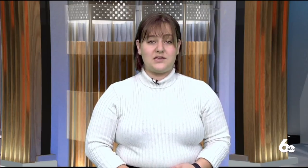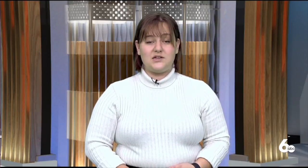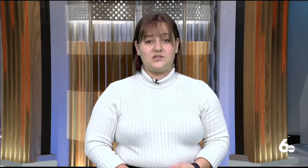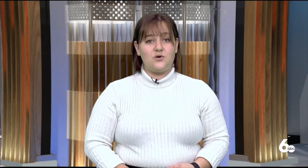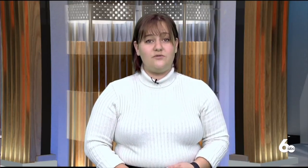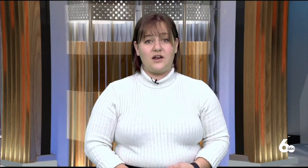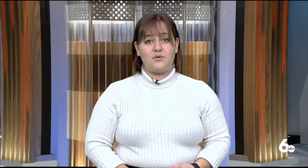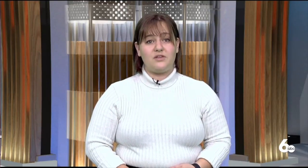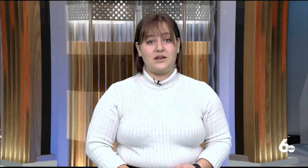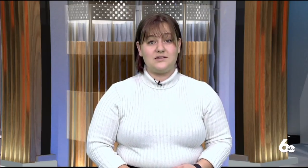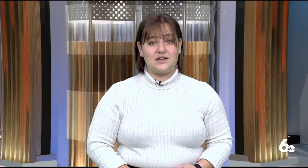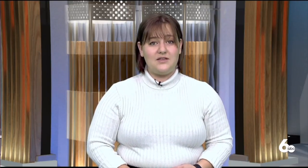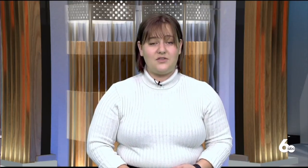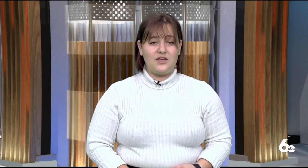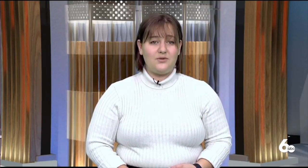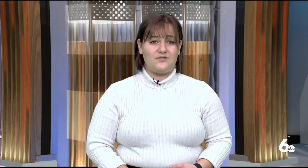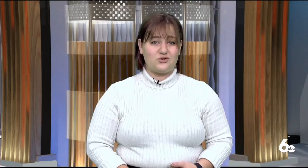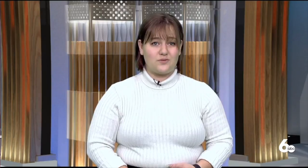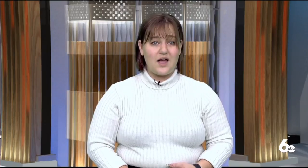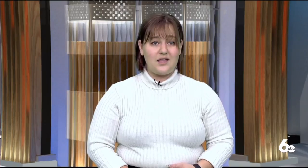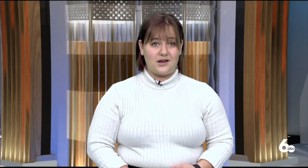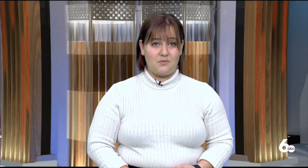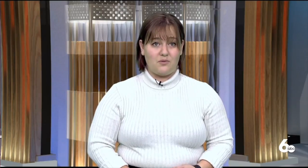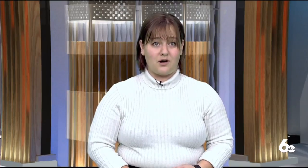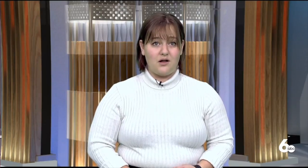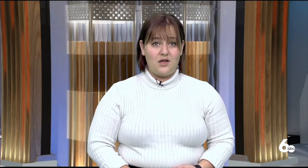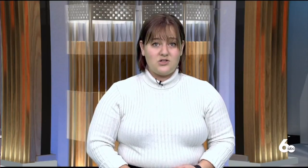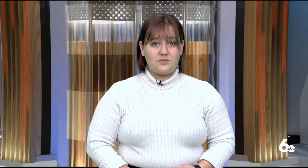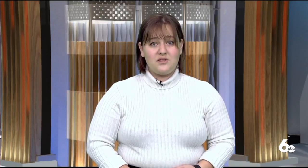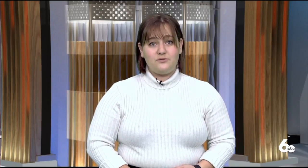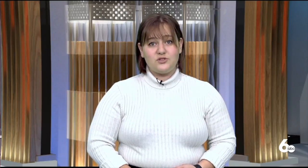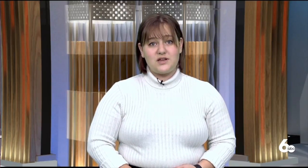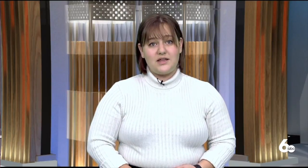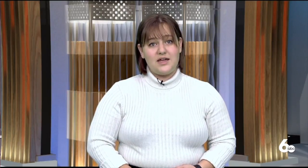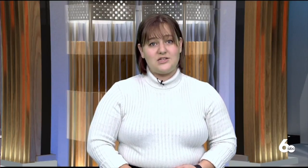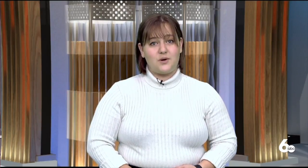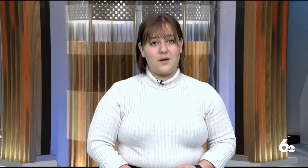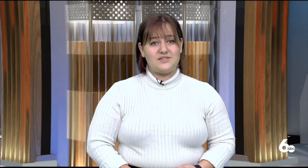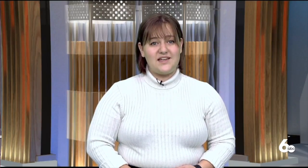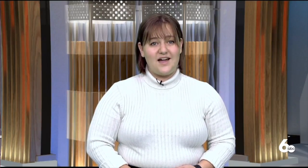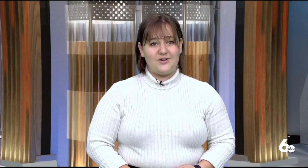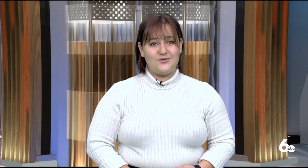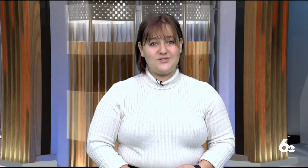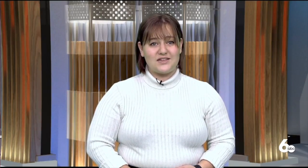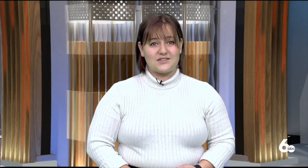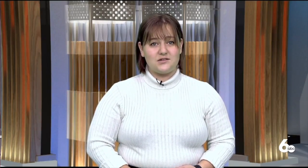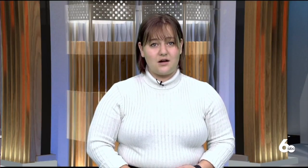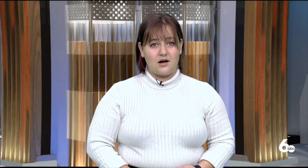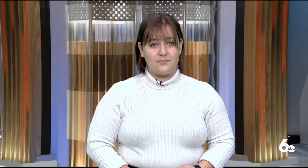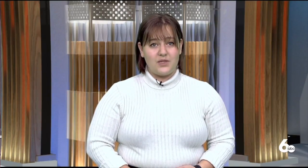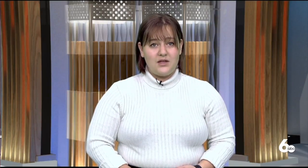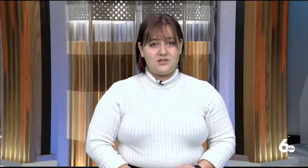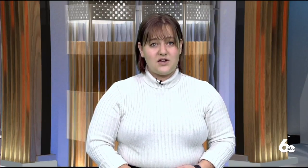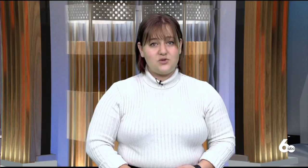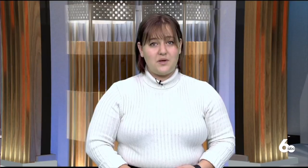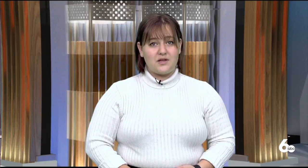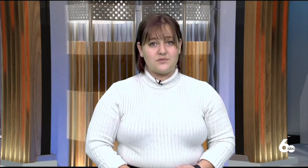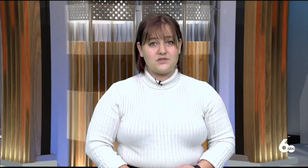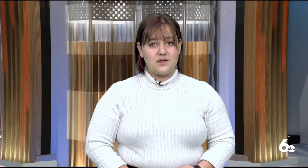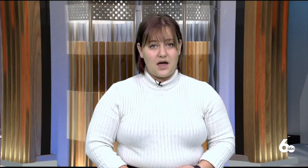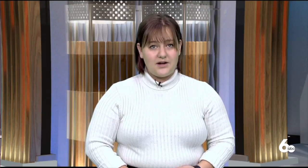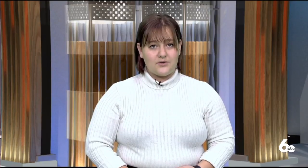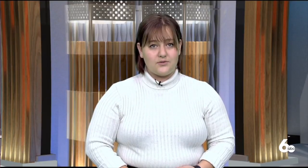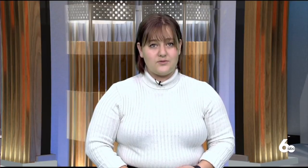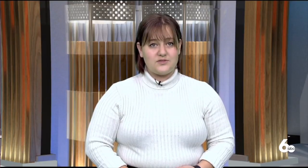community is getting so fed up of getting denied that they don't even try anymore. To read the full study, head to our website idahonews6.com. Natasha